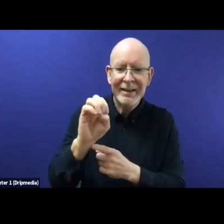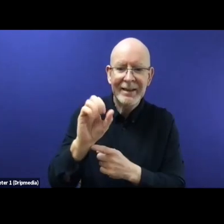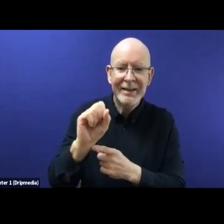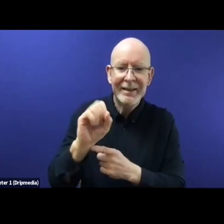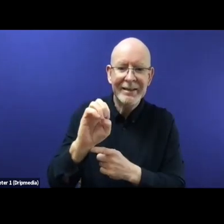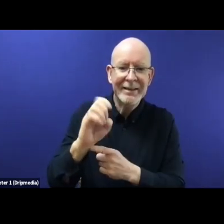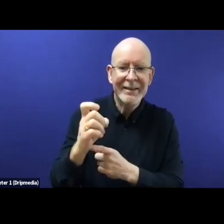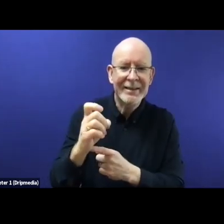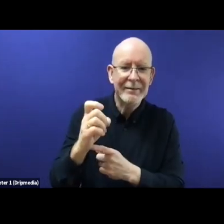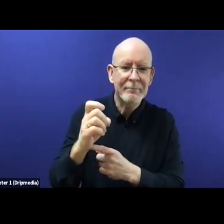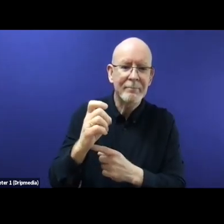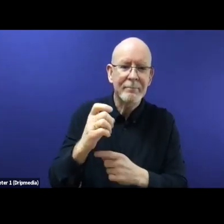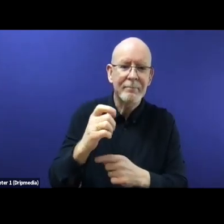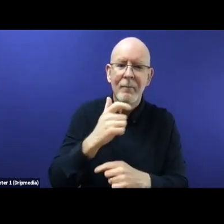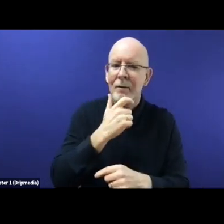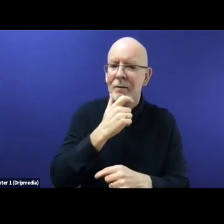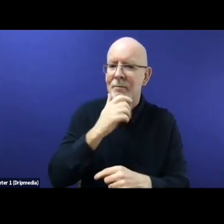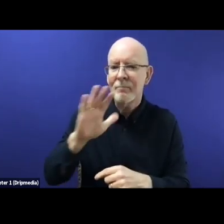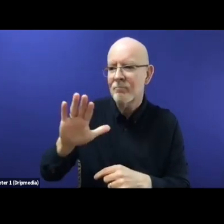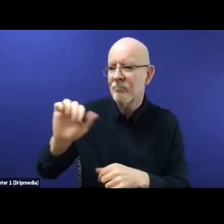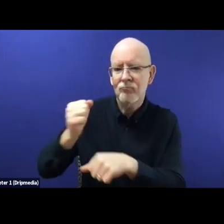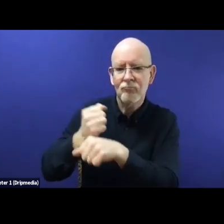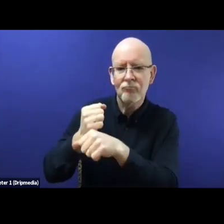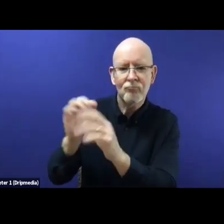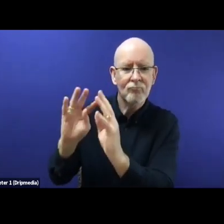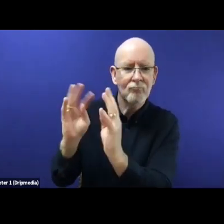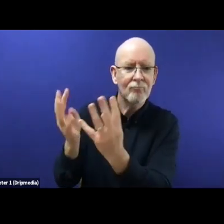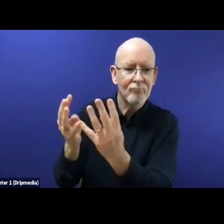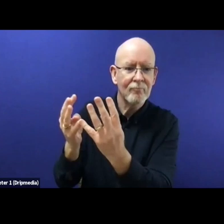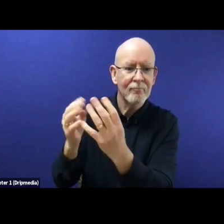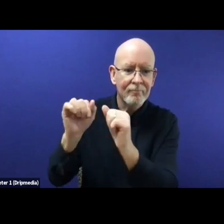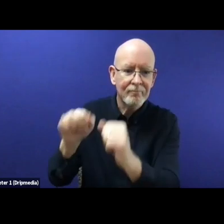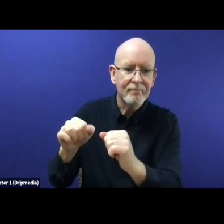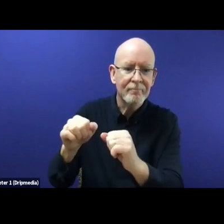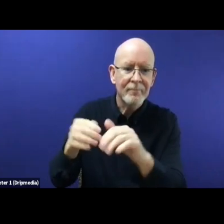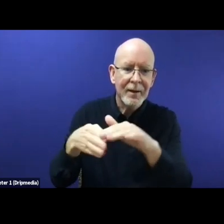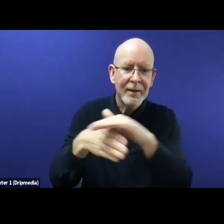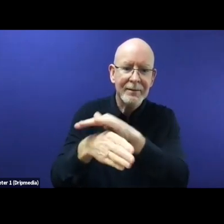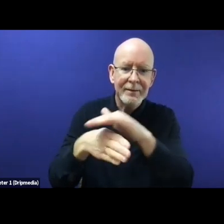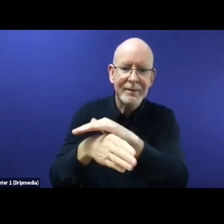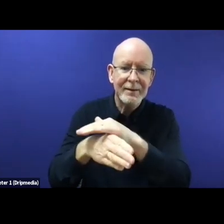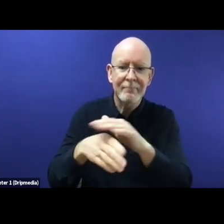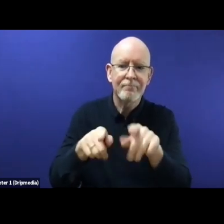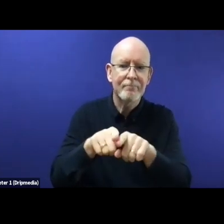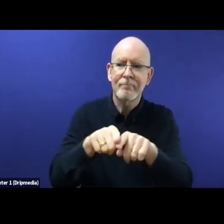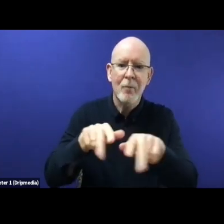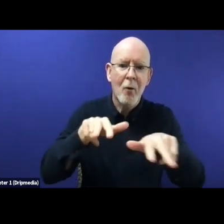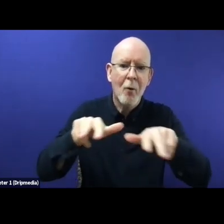uh, support. Uh, I would like to wish you a good continuation of the day. Uh, remind you that there are still other, uh,